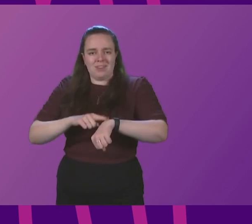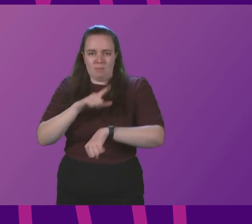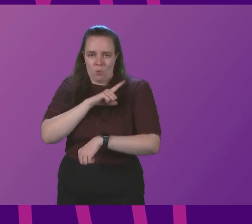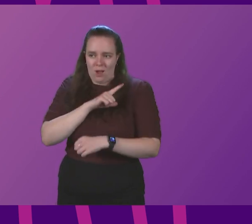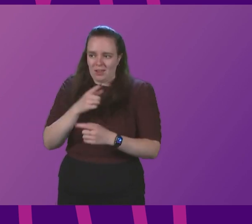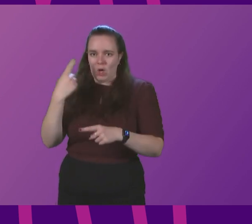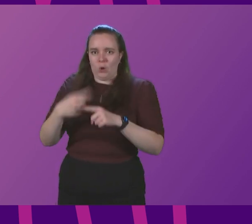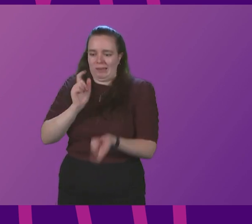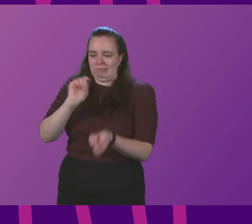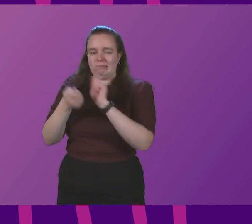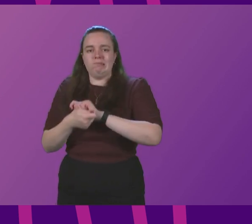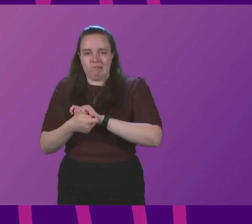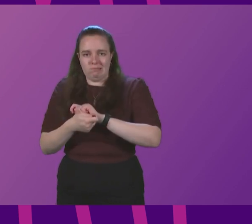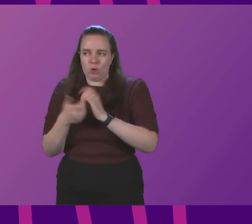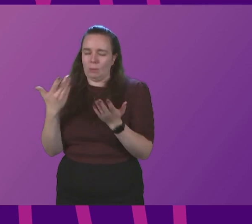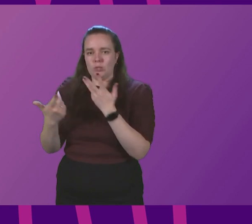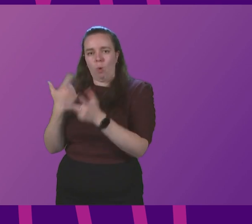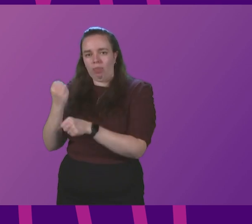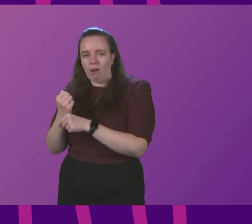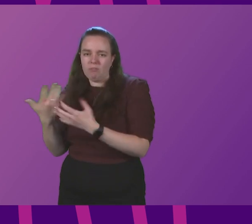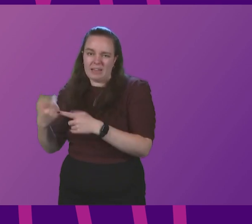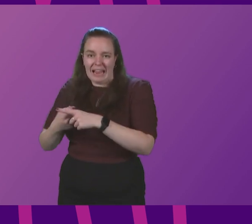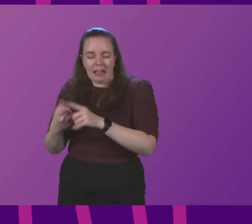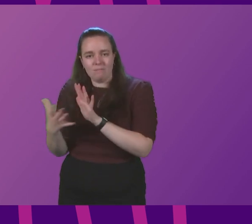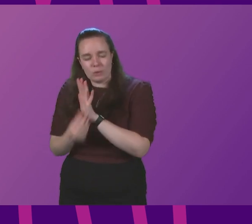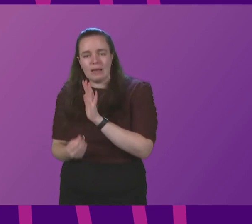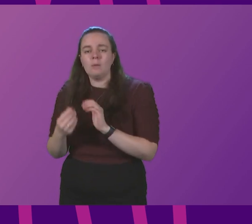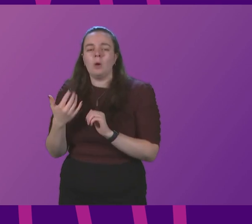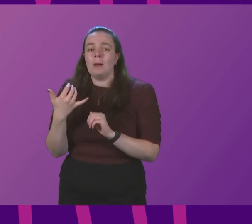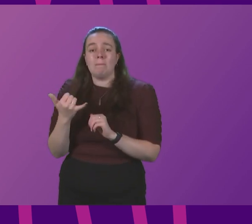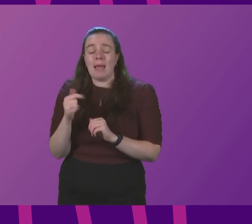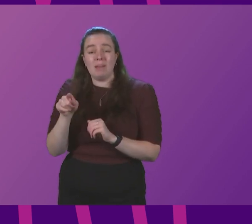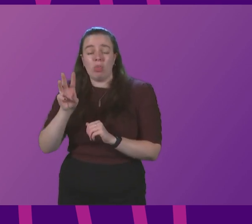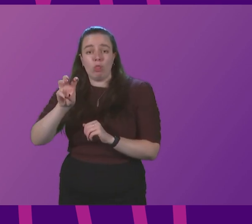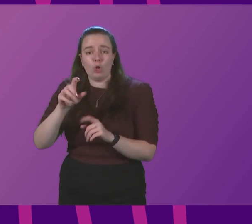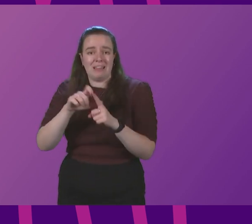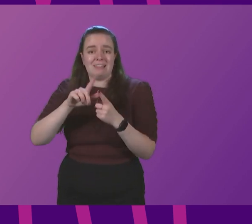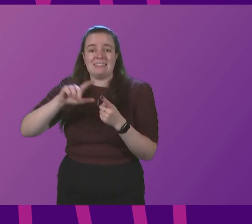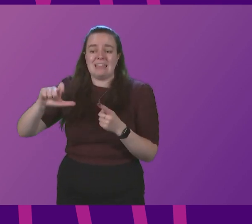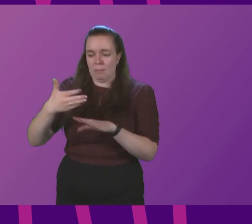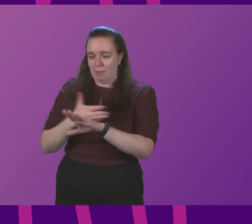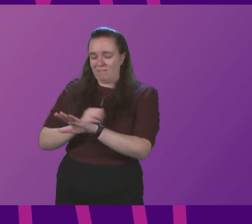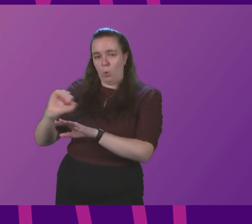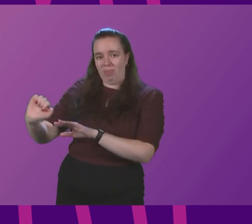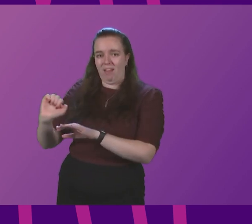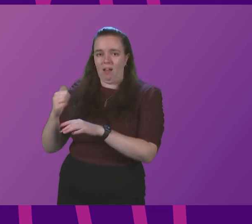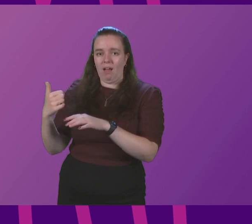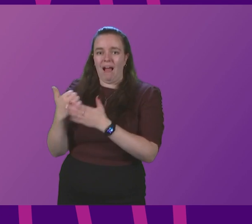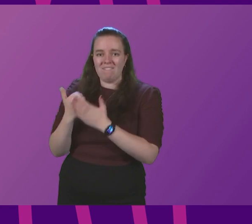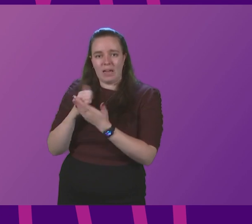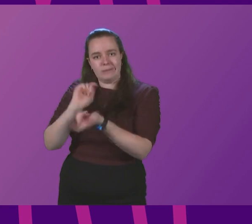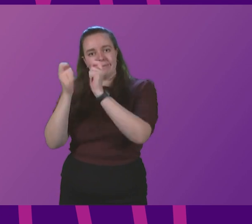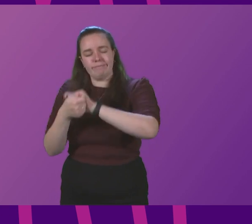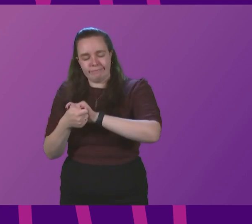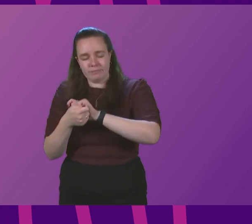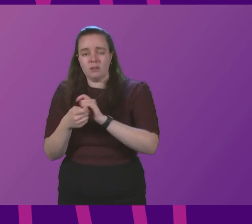were doing that more quickly than other governments. In England, for example, it may be the 13th of December before that advice is operationalised. In addition